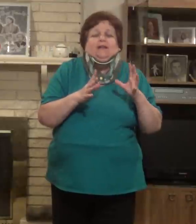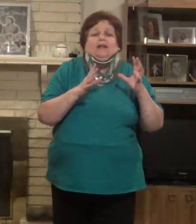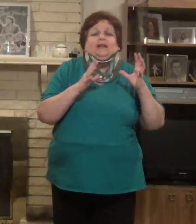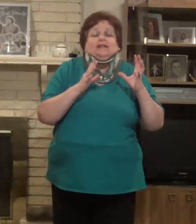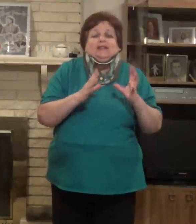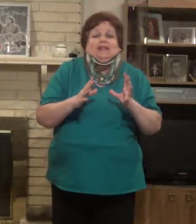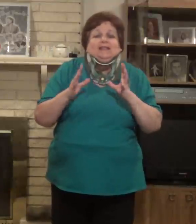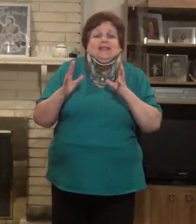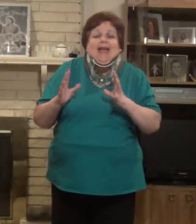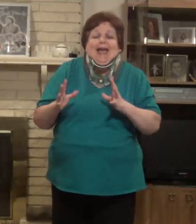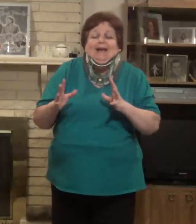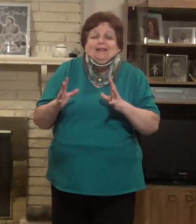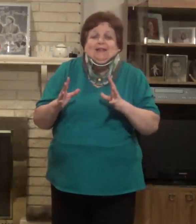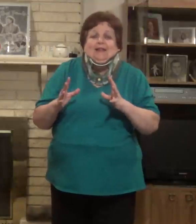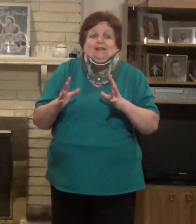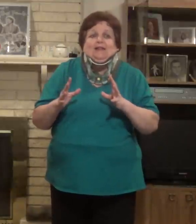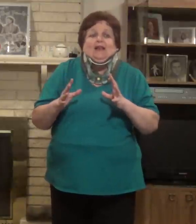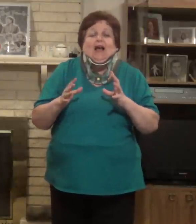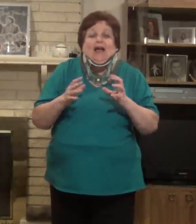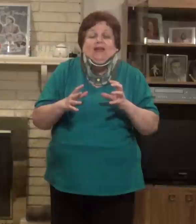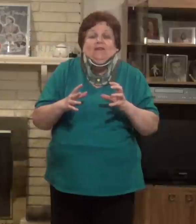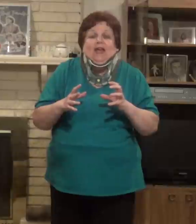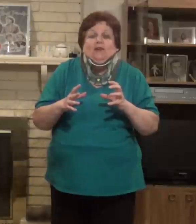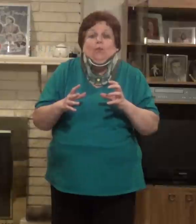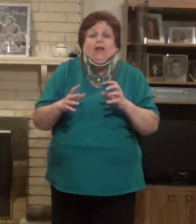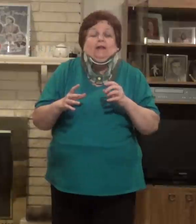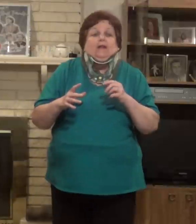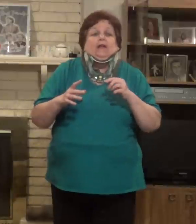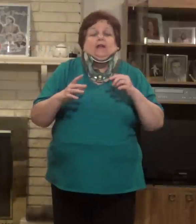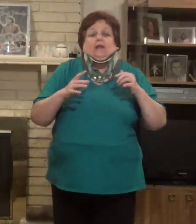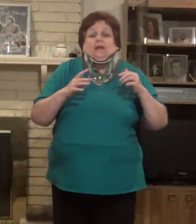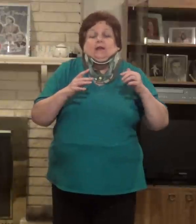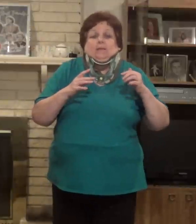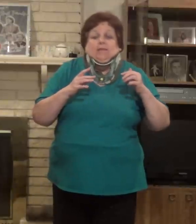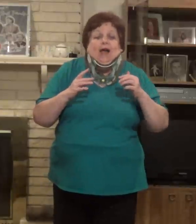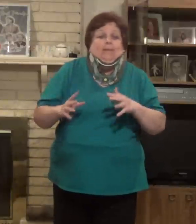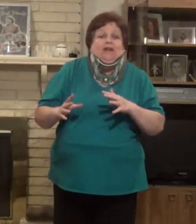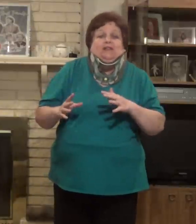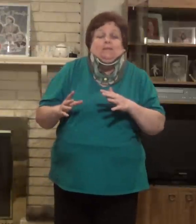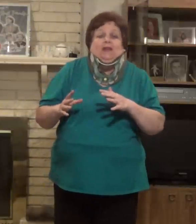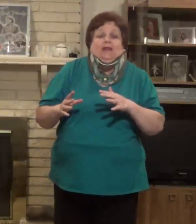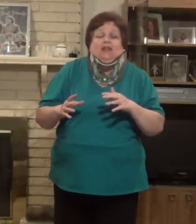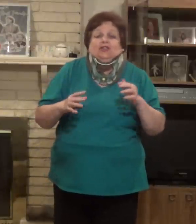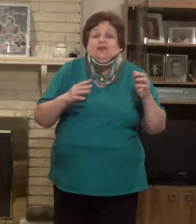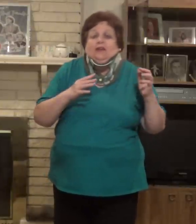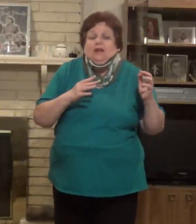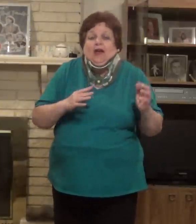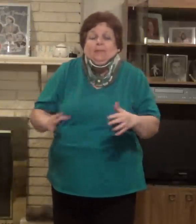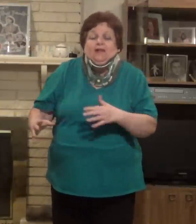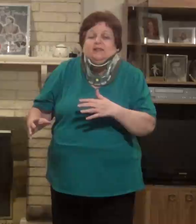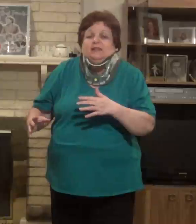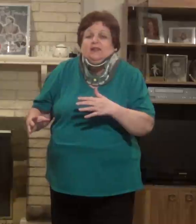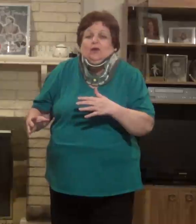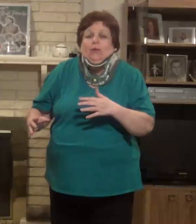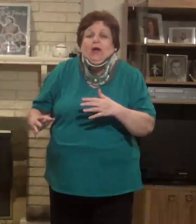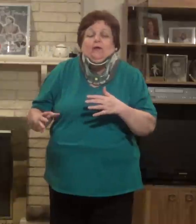Since the accident, I have gained weight, not because of medication, not because of sitting around,